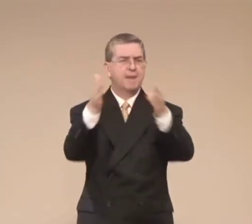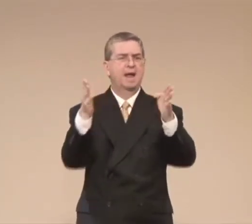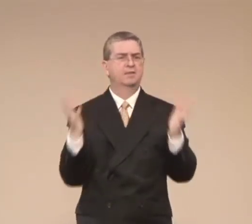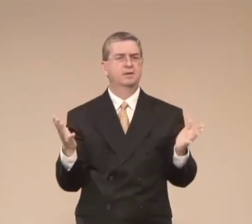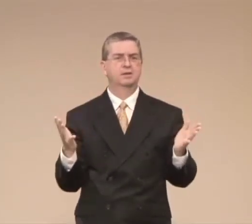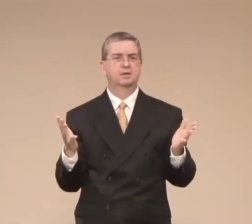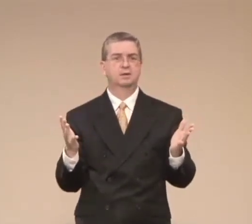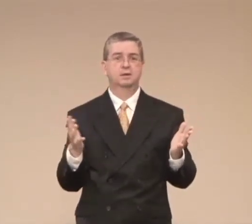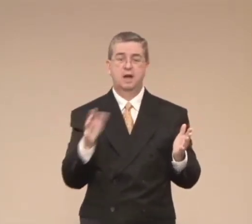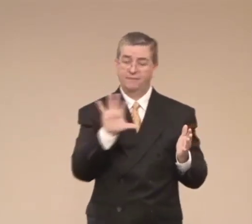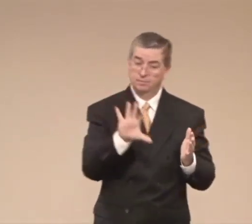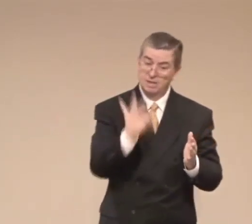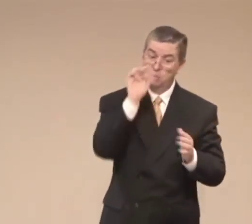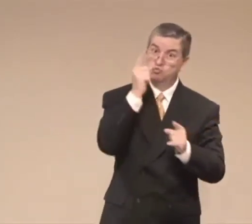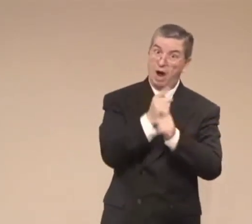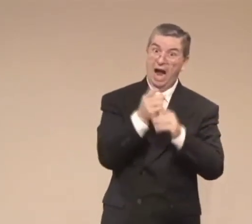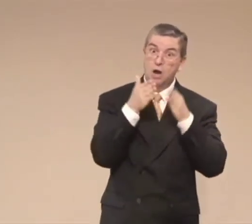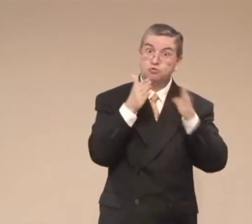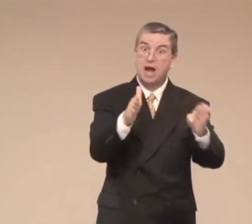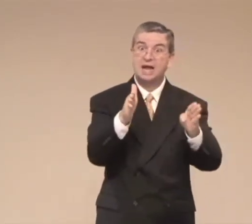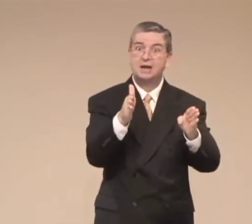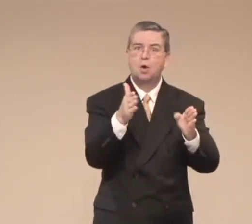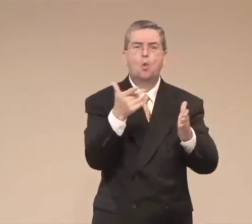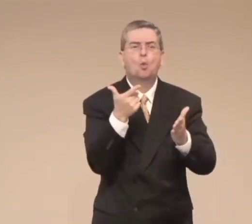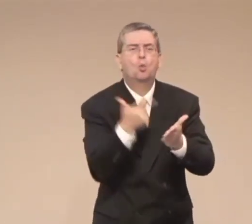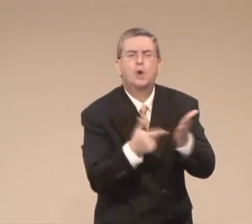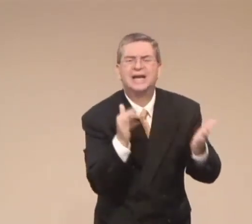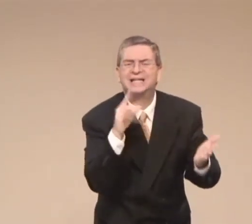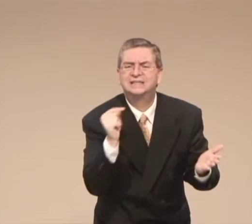the righteousness of god will provide the wisdom